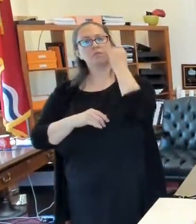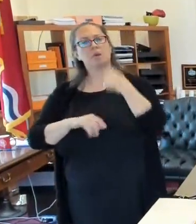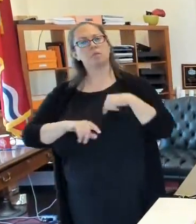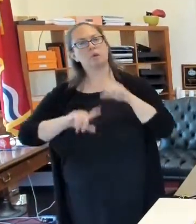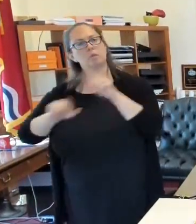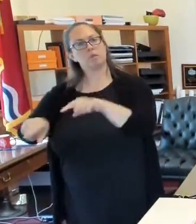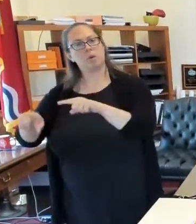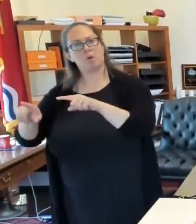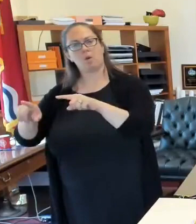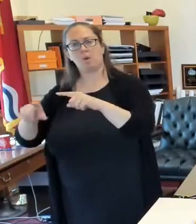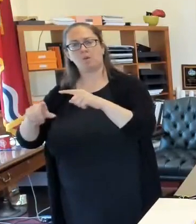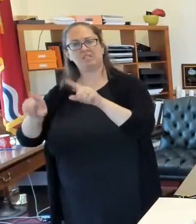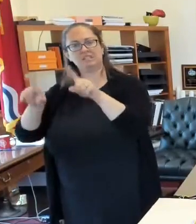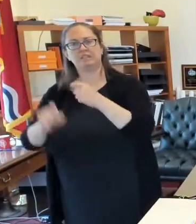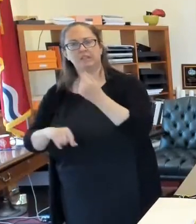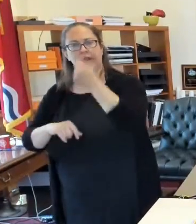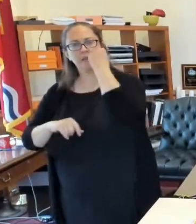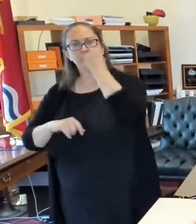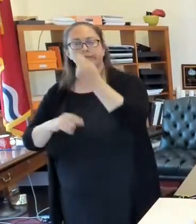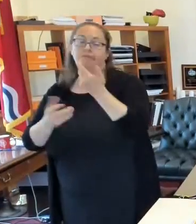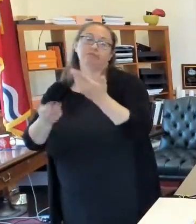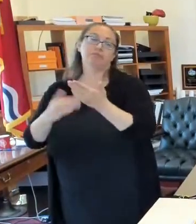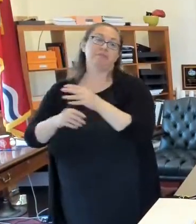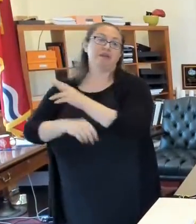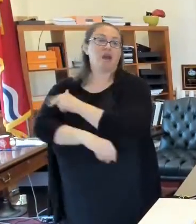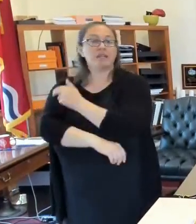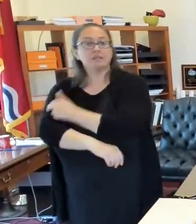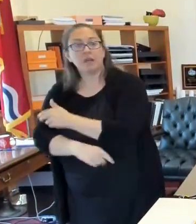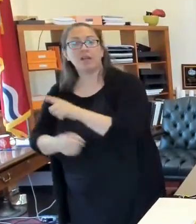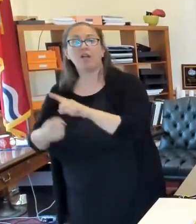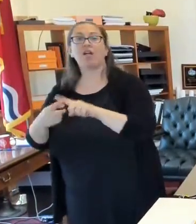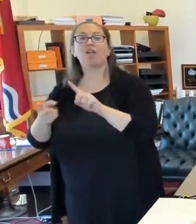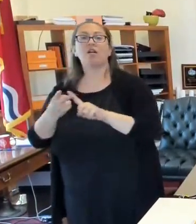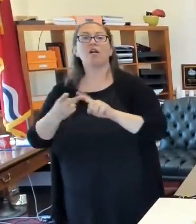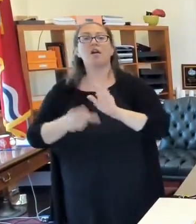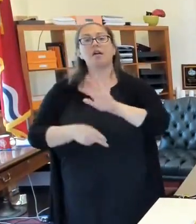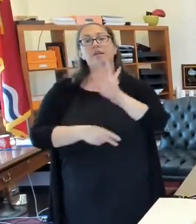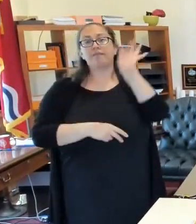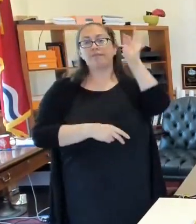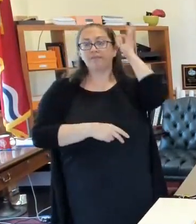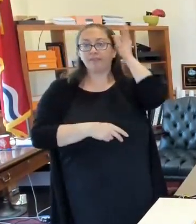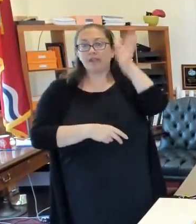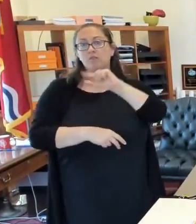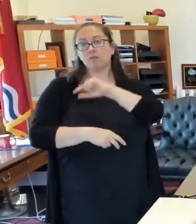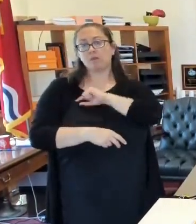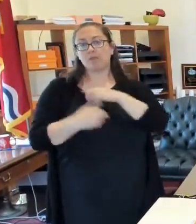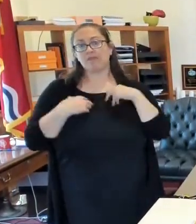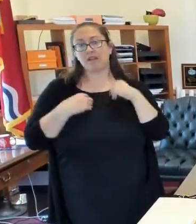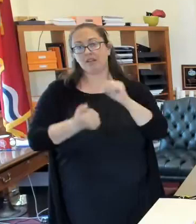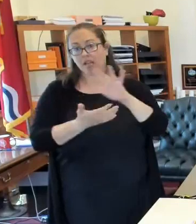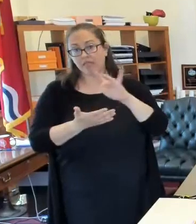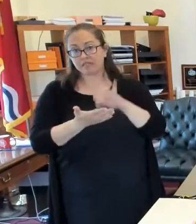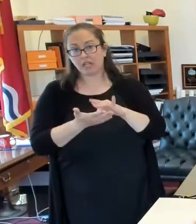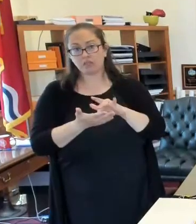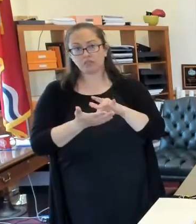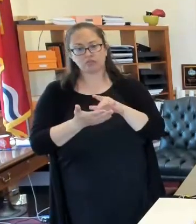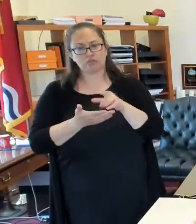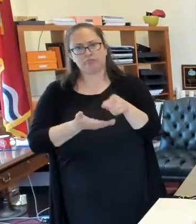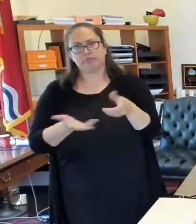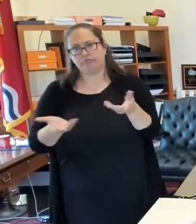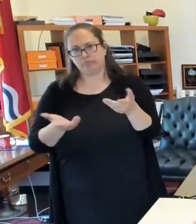in a hospital, whether it was at a federally qualified health center, that medical